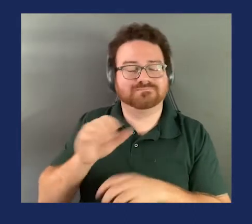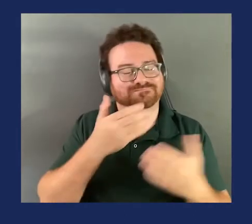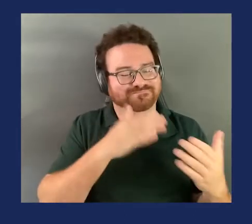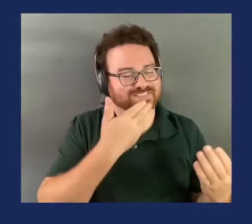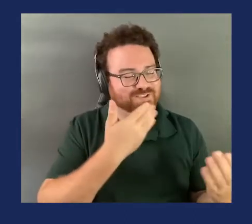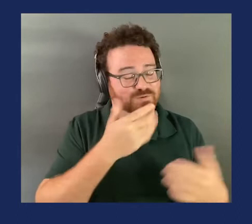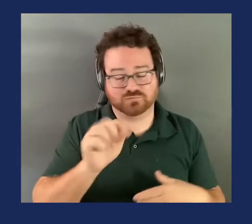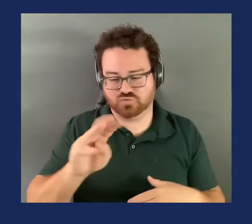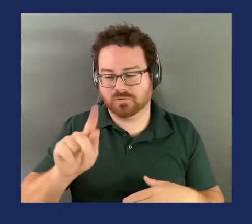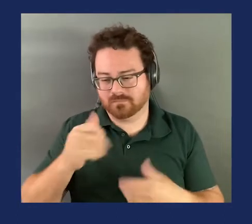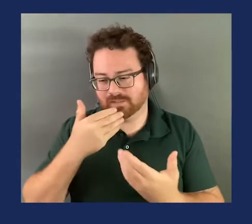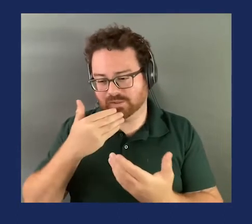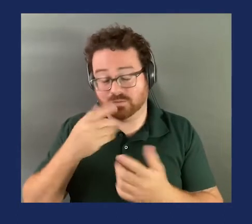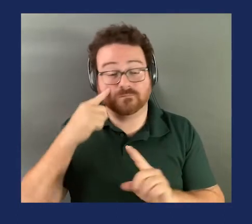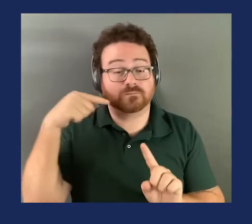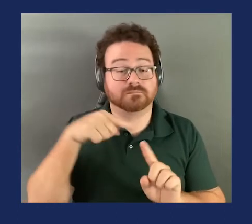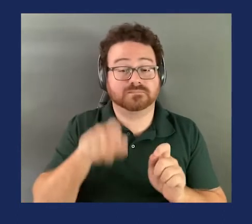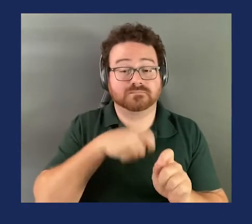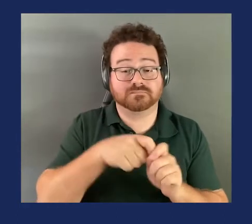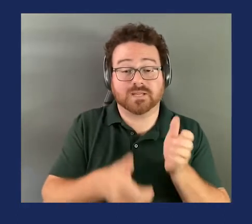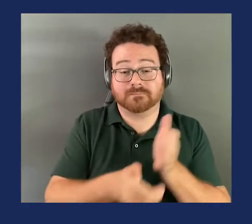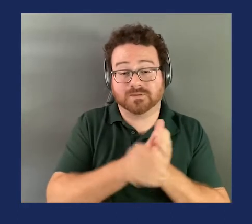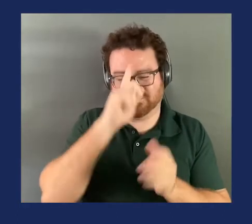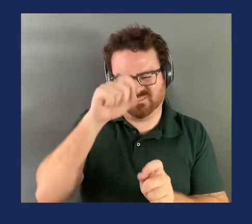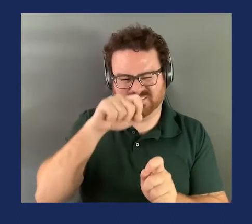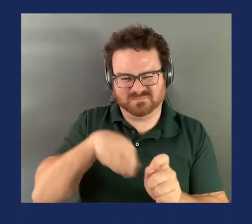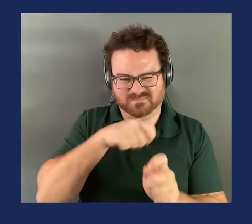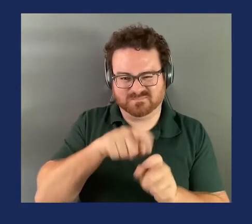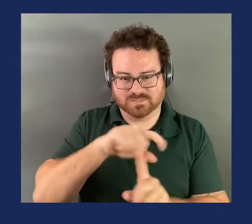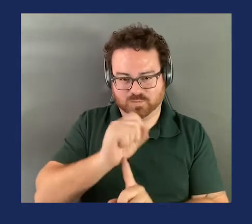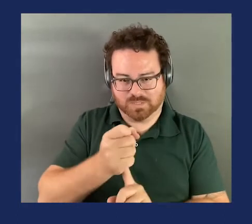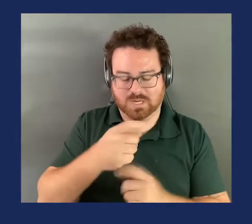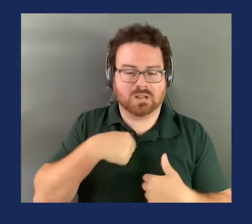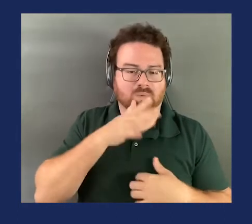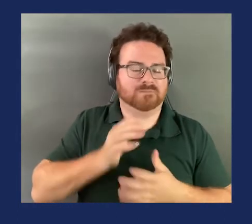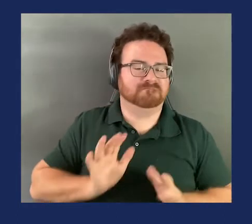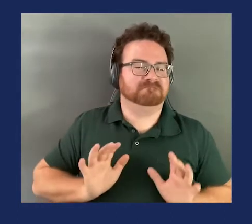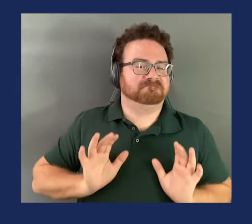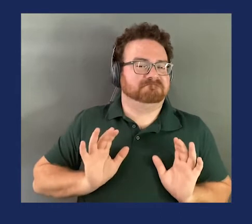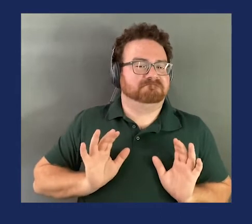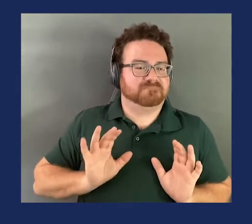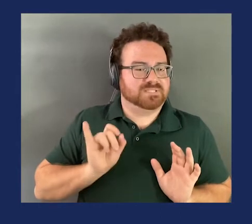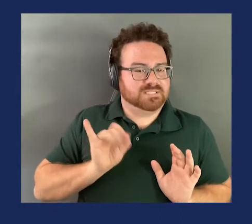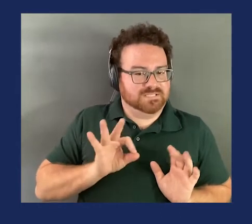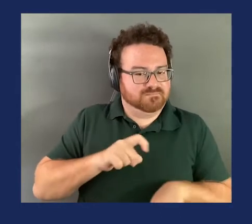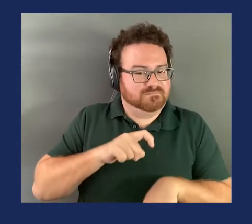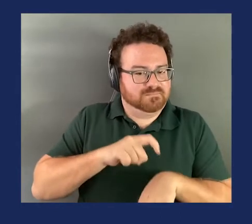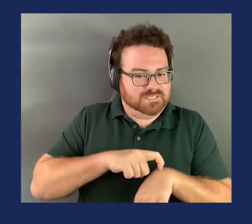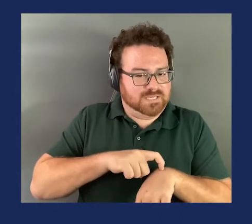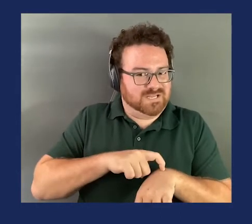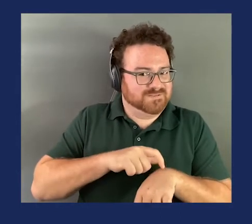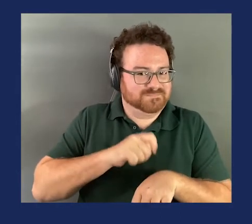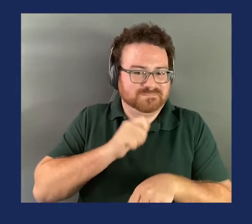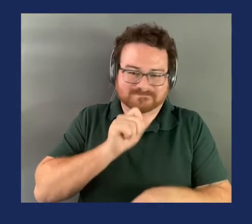this particular amendment, in this particular situation, I pause as to whether the time period is too short.